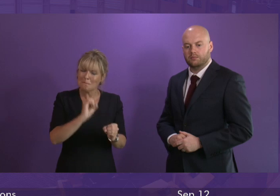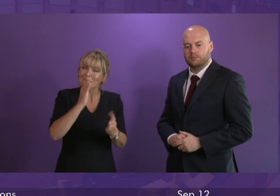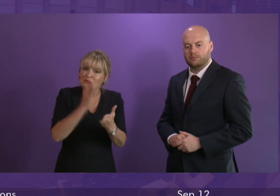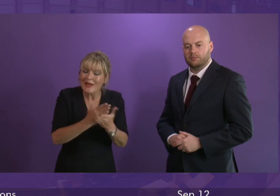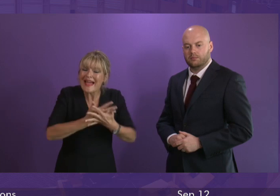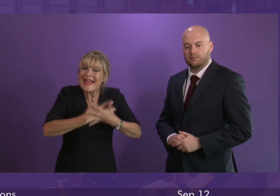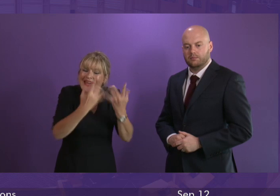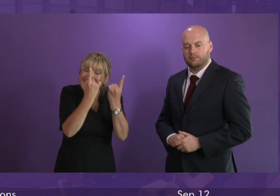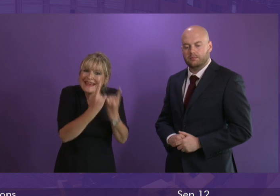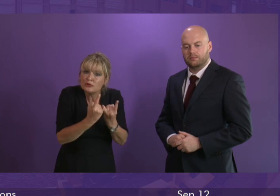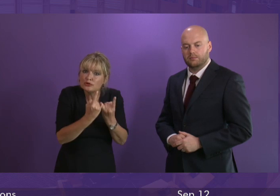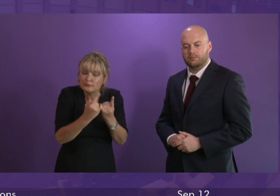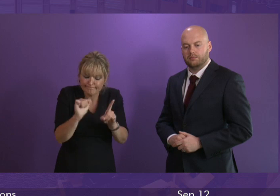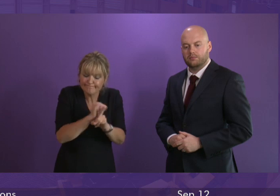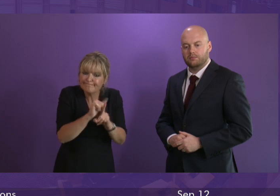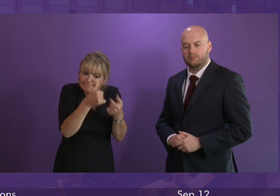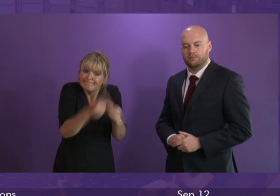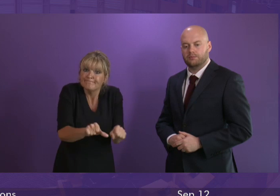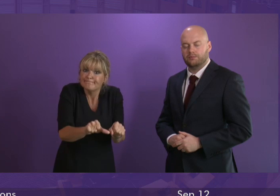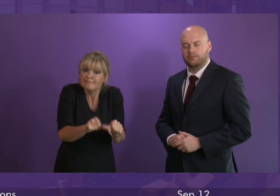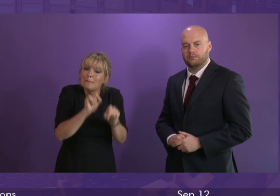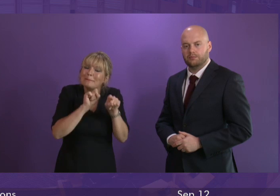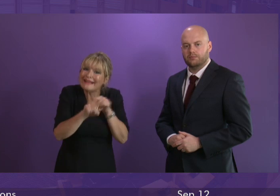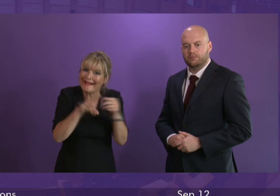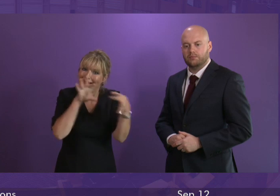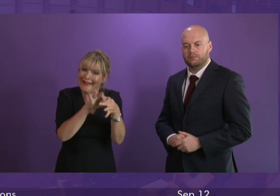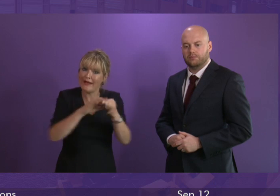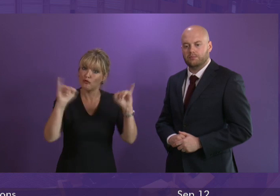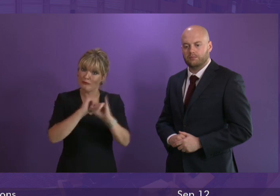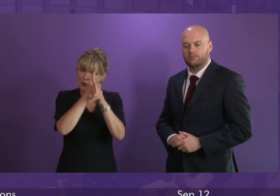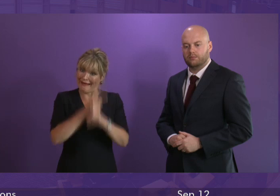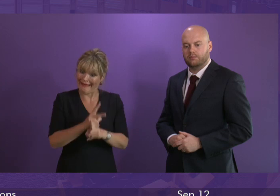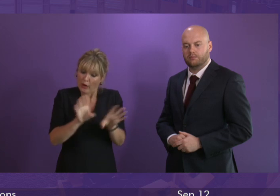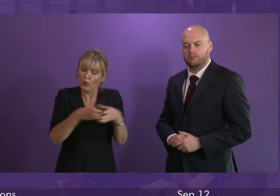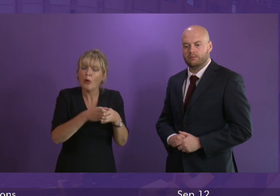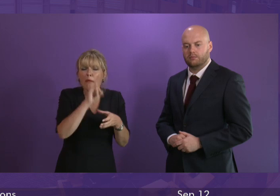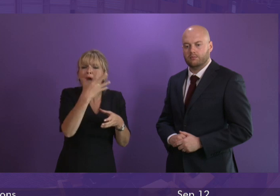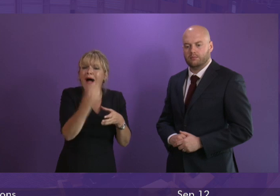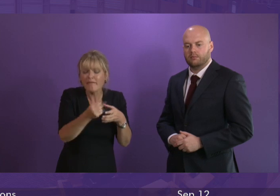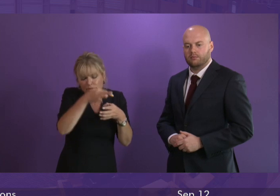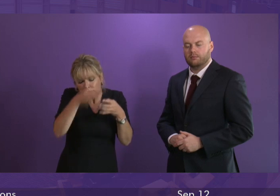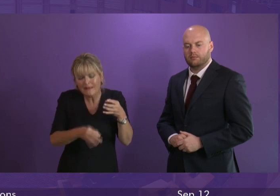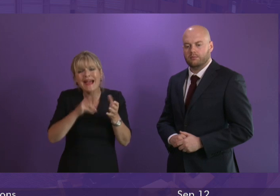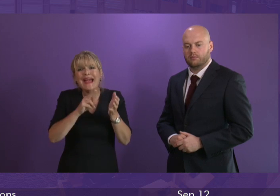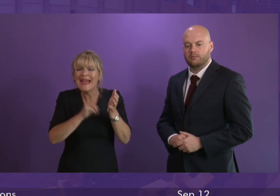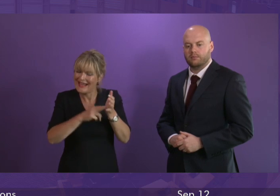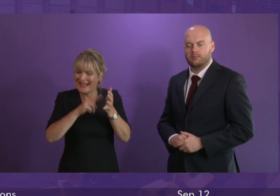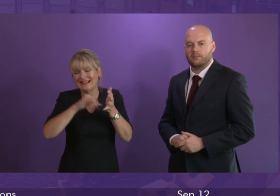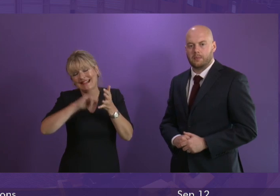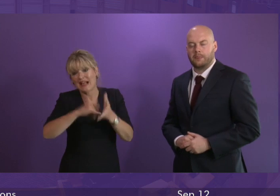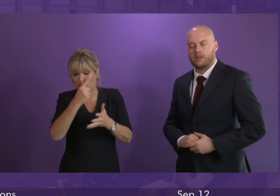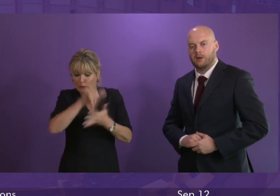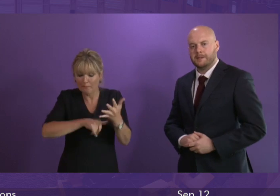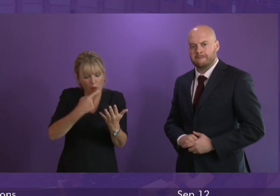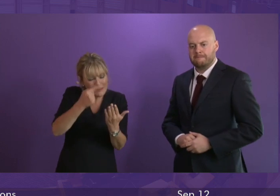rectification work is done, particularly in the critical care unit, although there were other aspects of work that the NSS report identified that will be